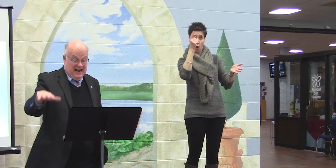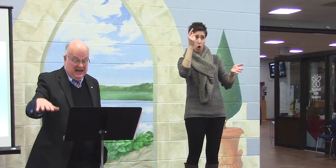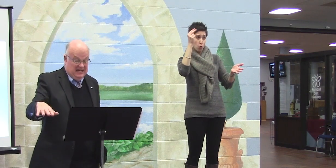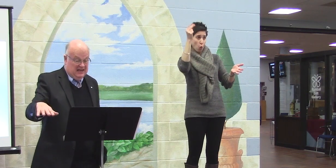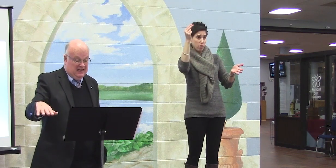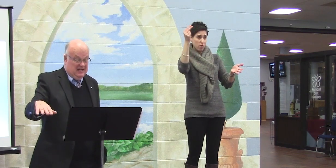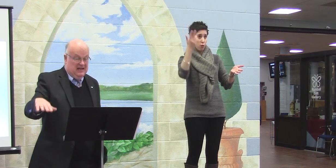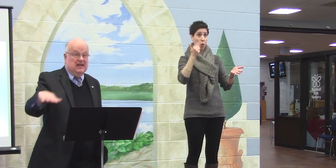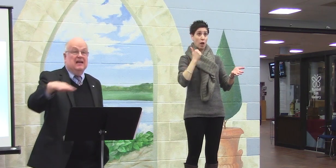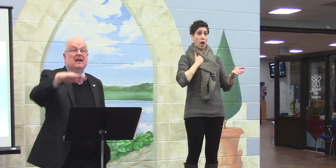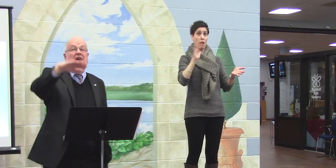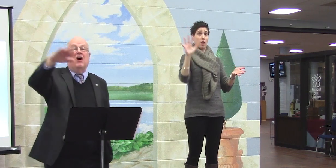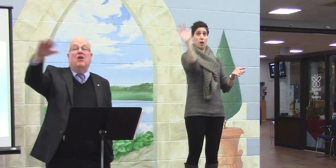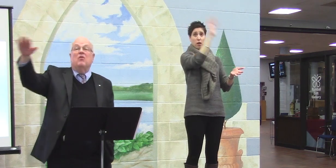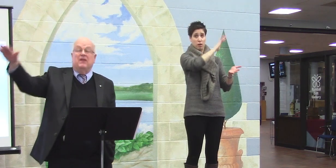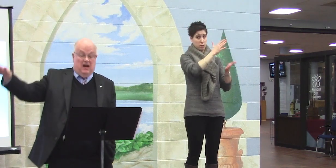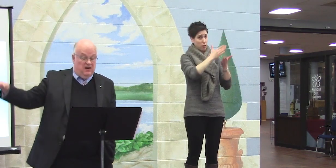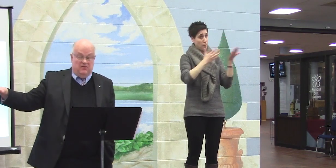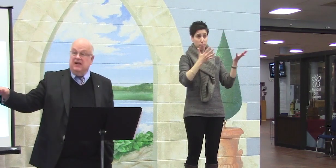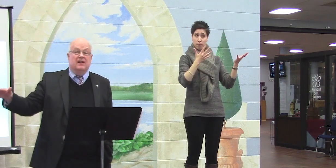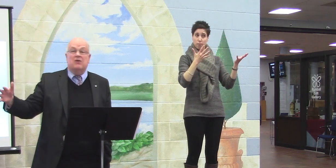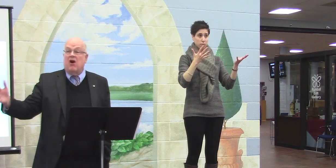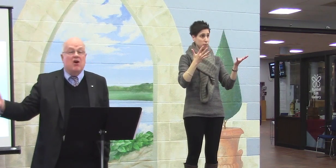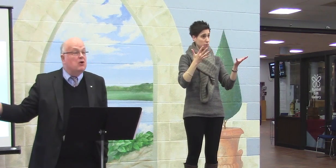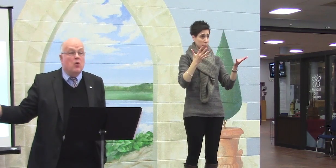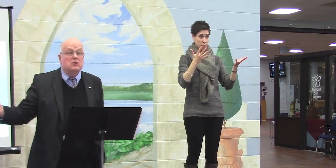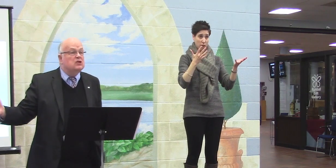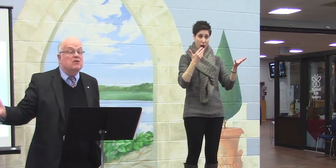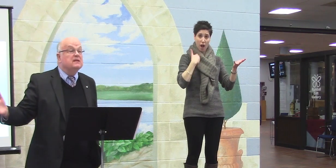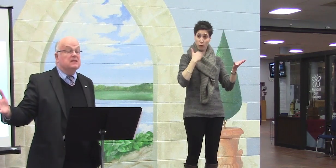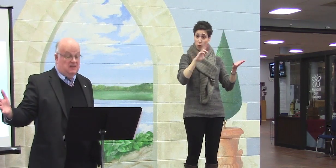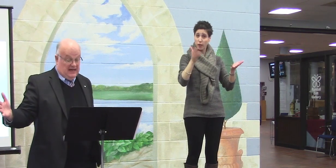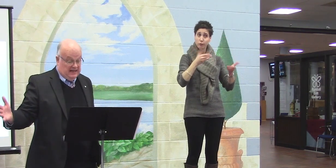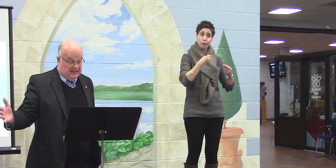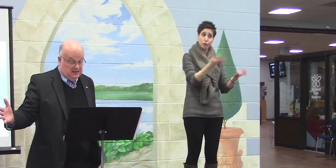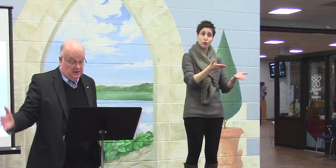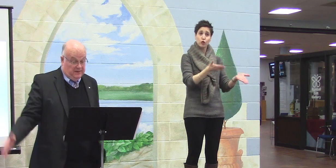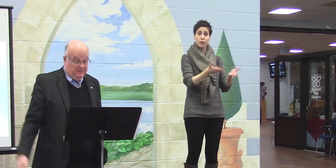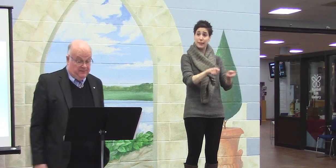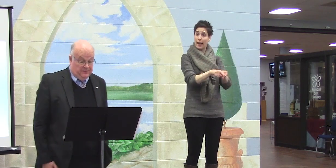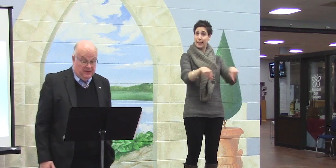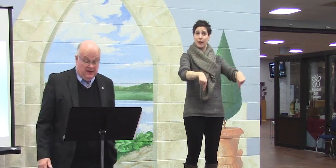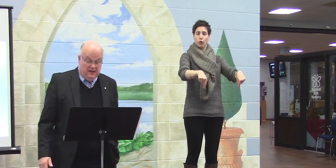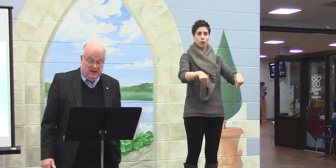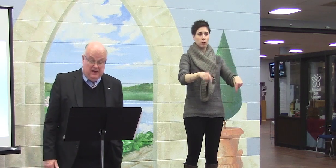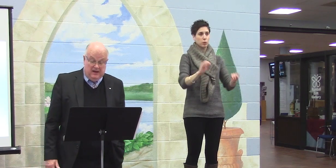Canada, all over the country, there are no services like this.